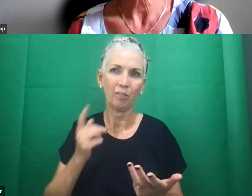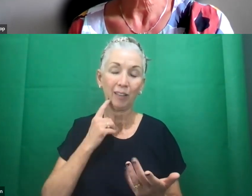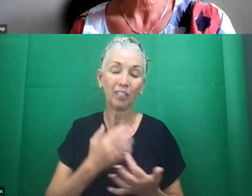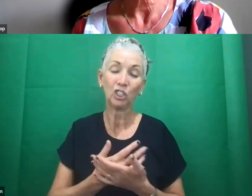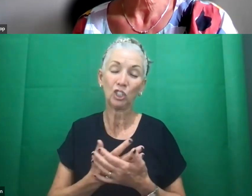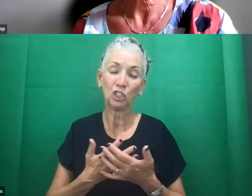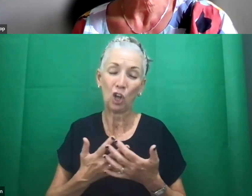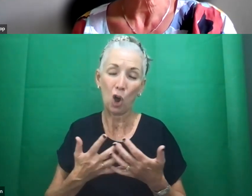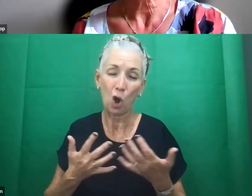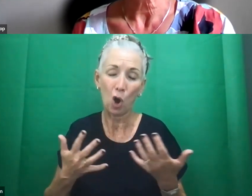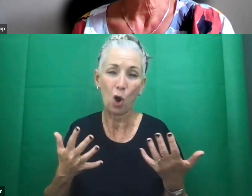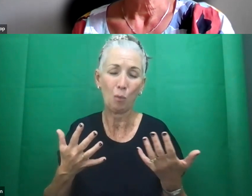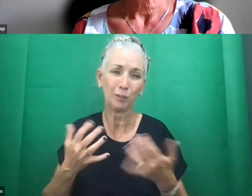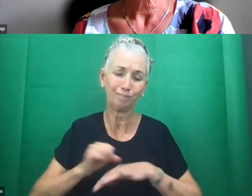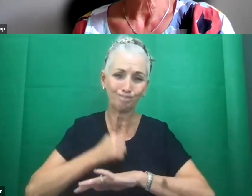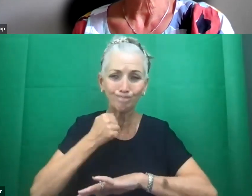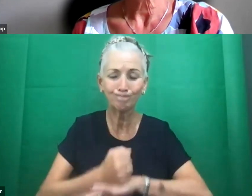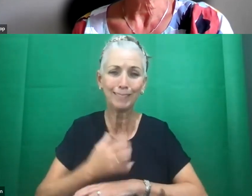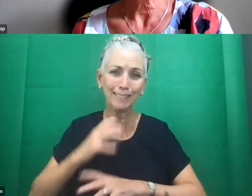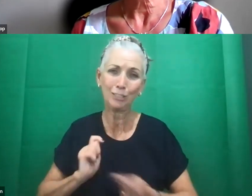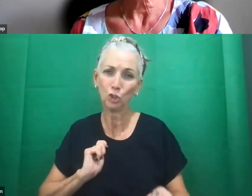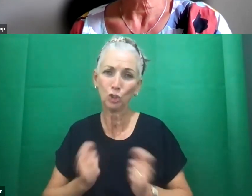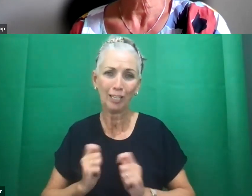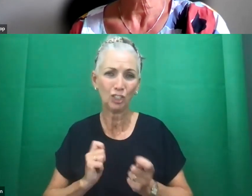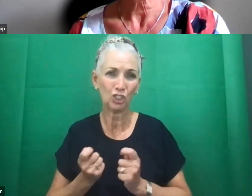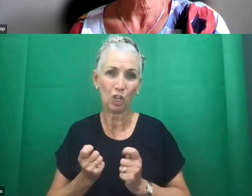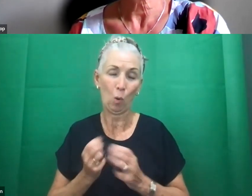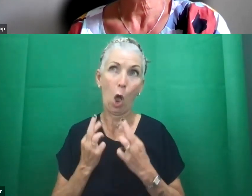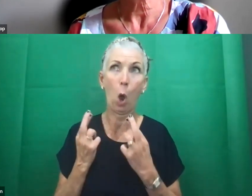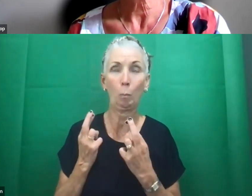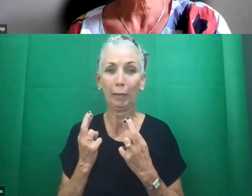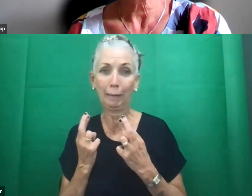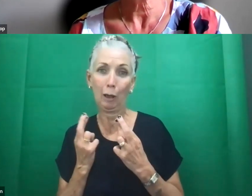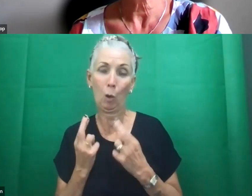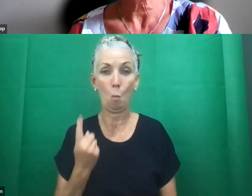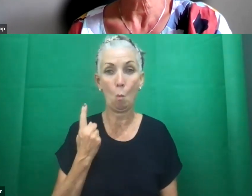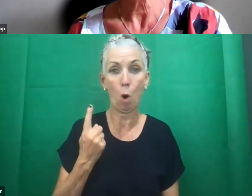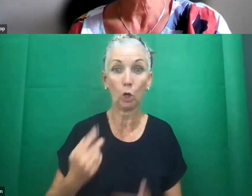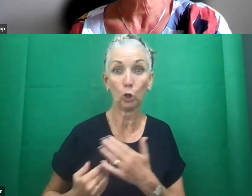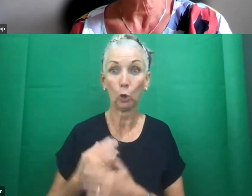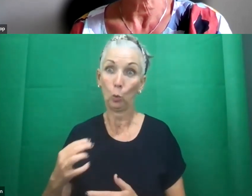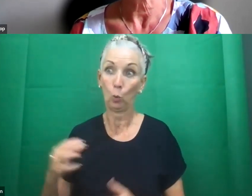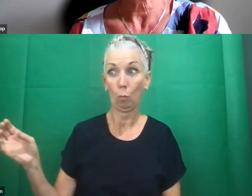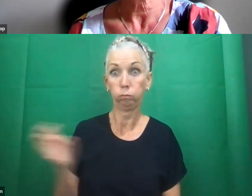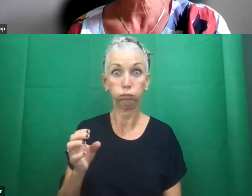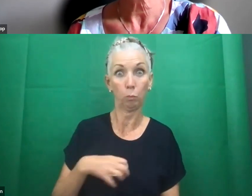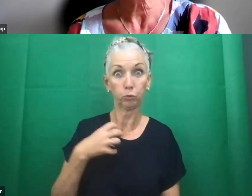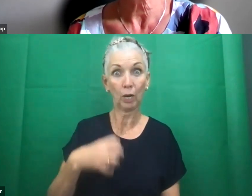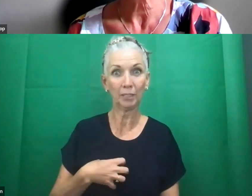that needs changing, just pinning our hopes on one new prime minister. I don't think it's going to cut the